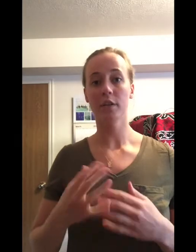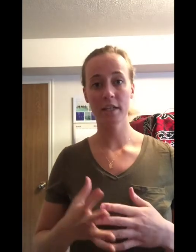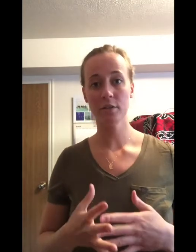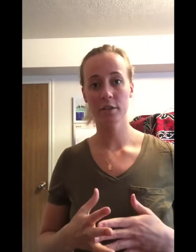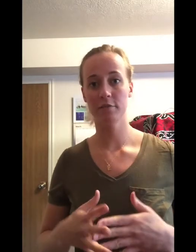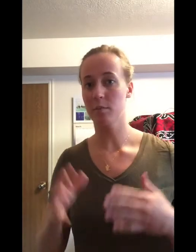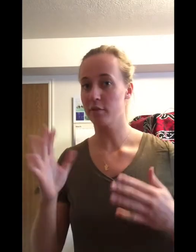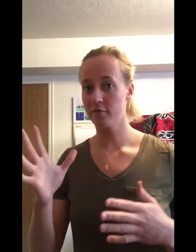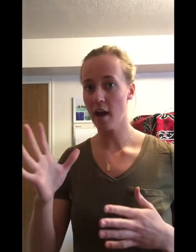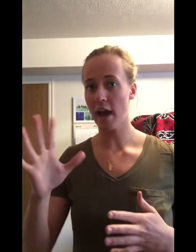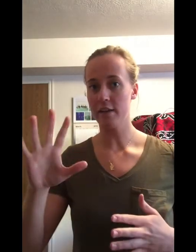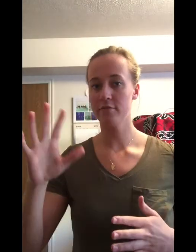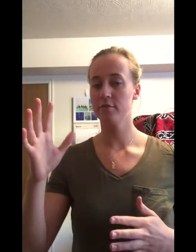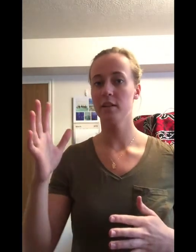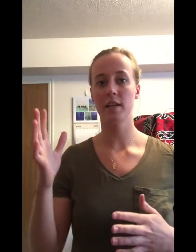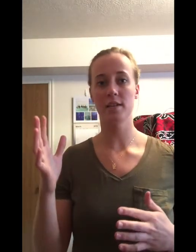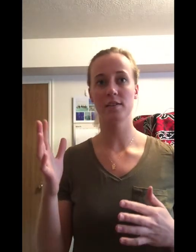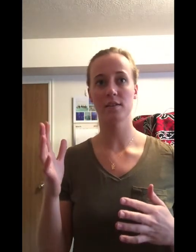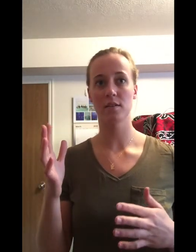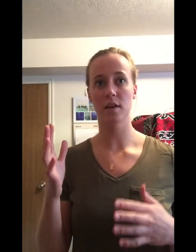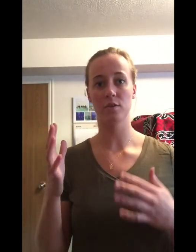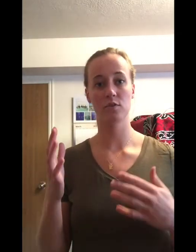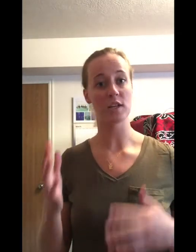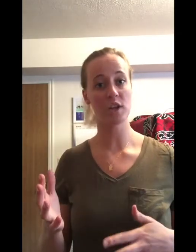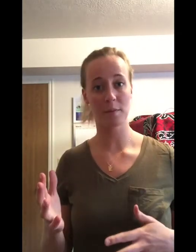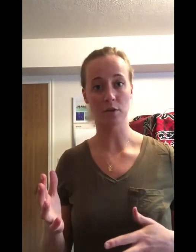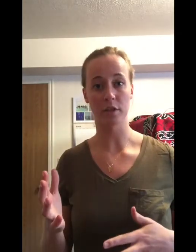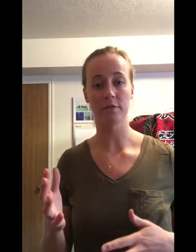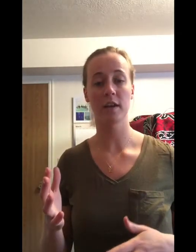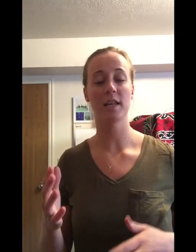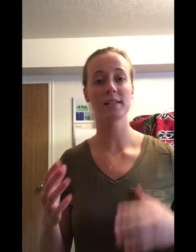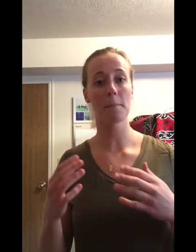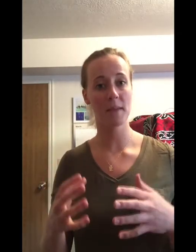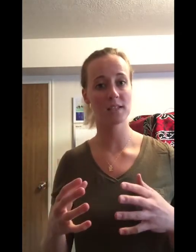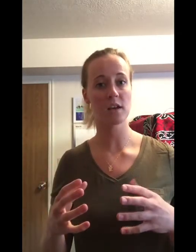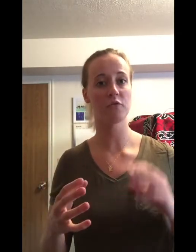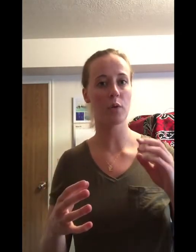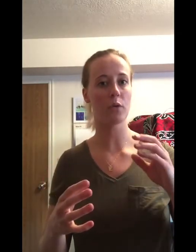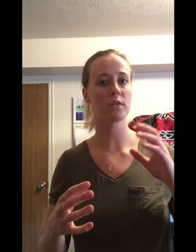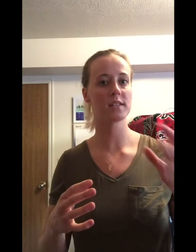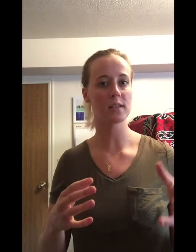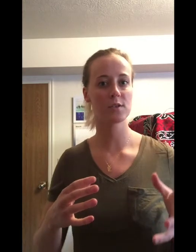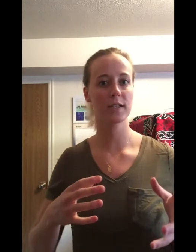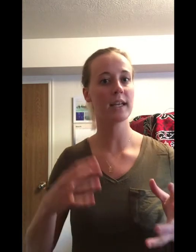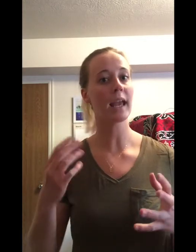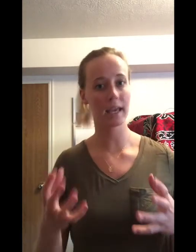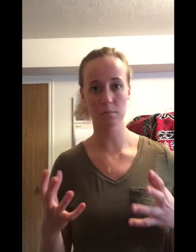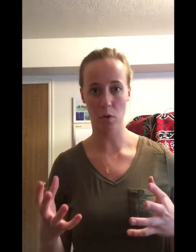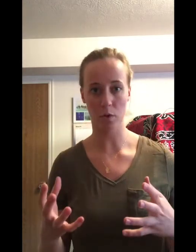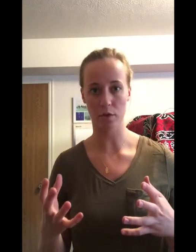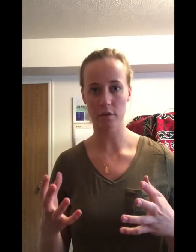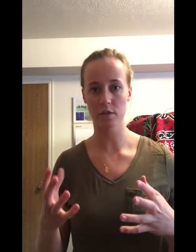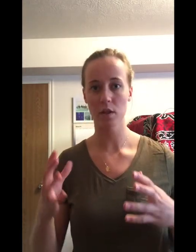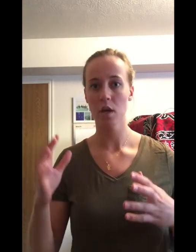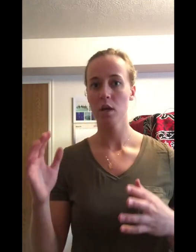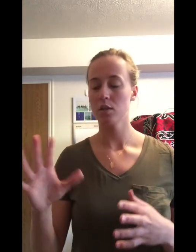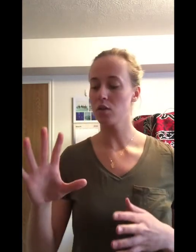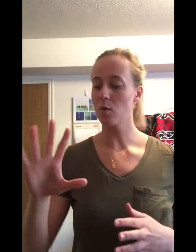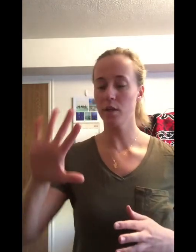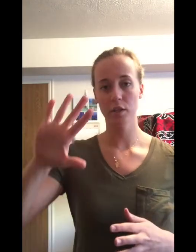Cranial nerve number five is the trigeminal nerve and it's a mix of both sensory and motor nerves. So what you're